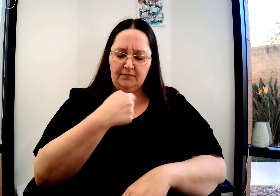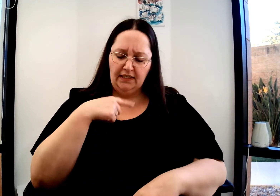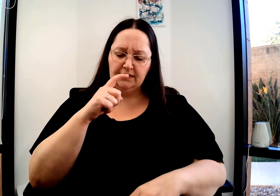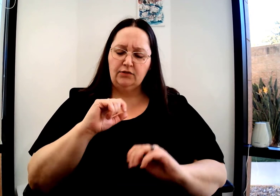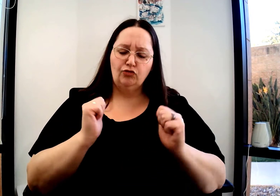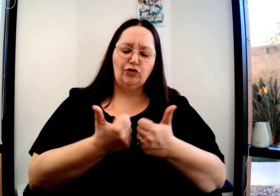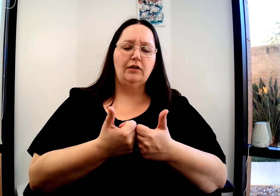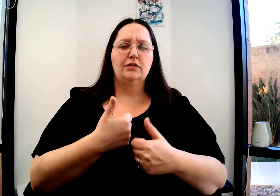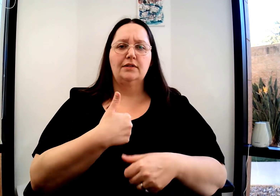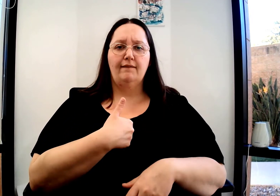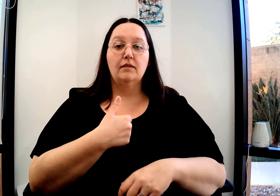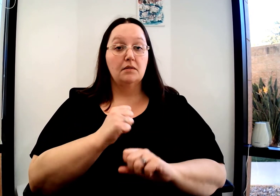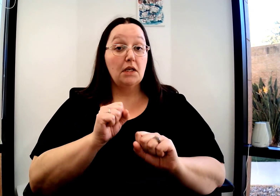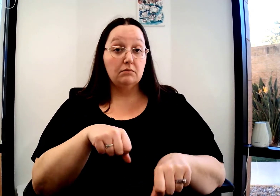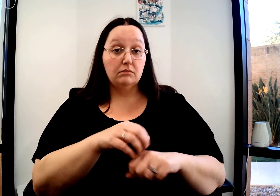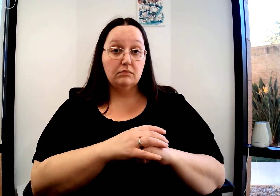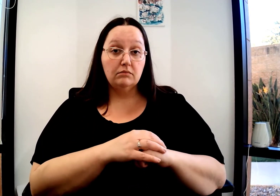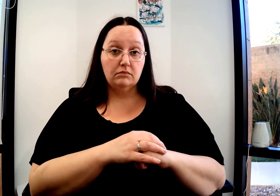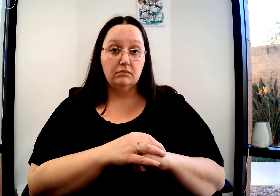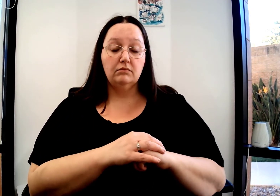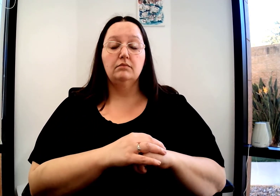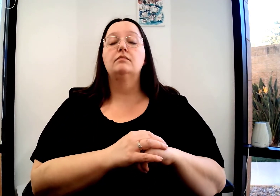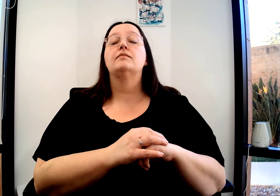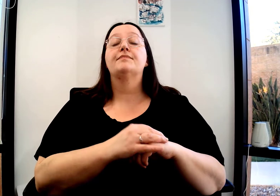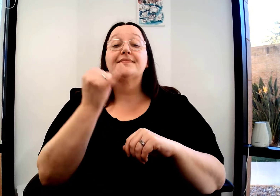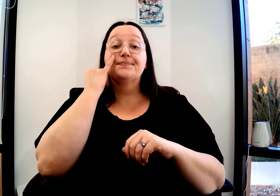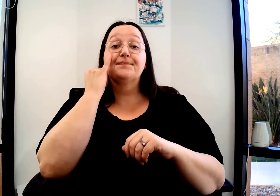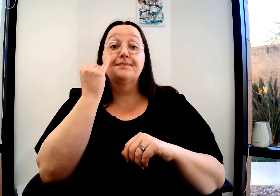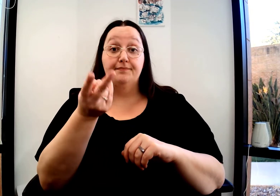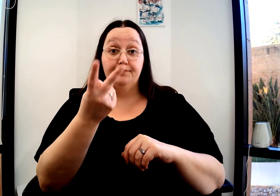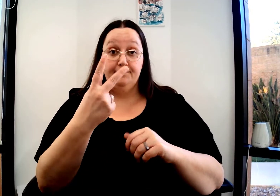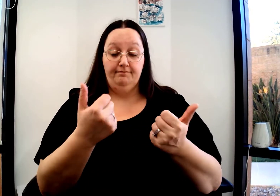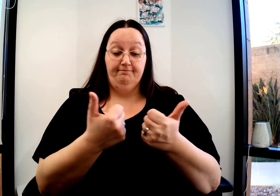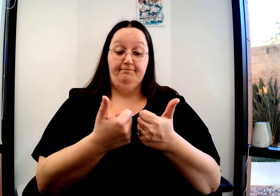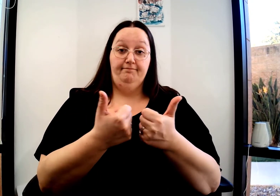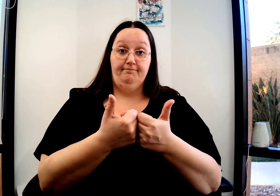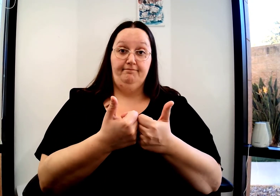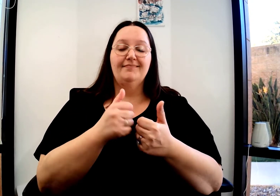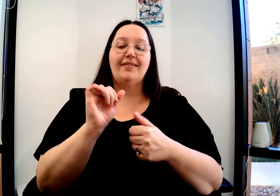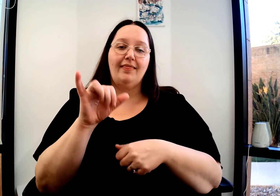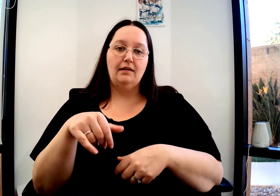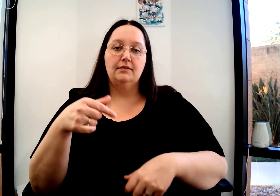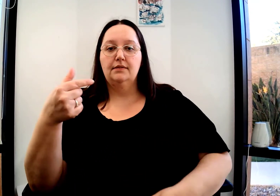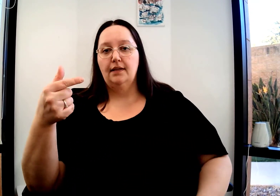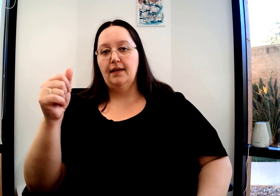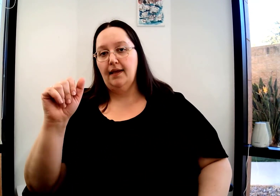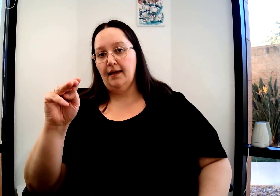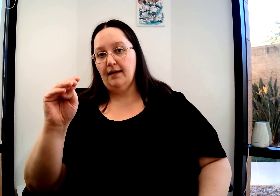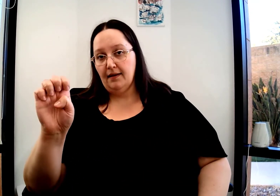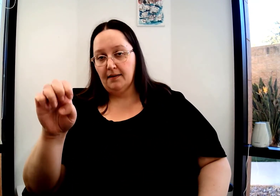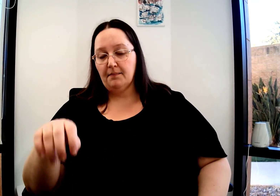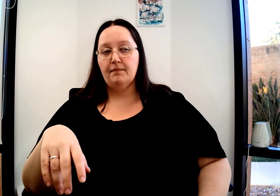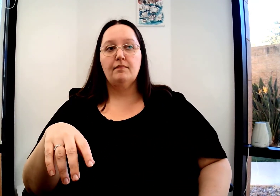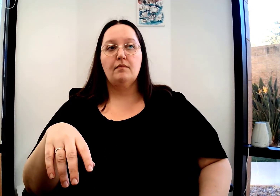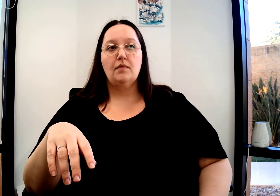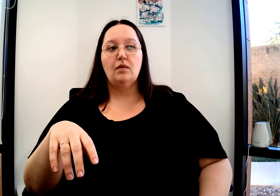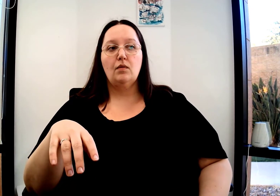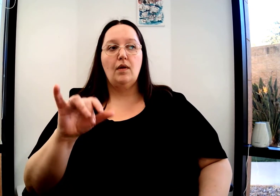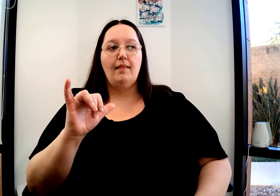I need to improve. I must challenge myself. You can use it this way as well. If you sign challenge twice, that would be the